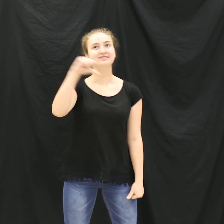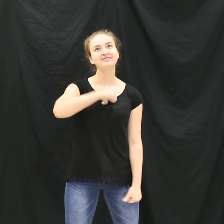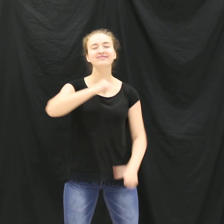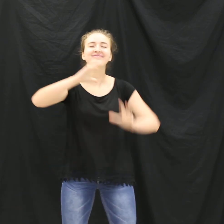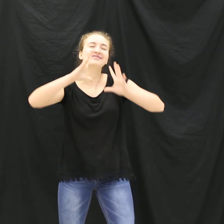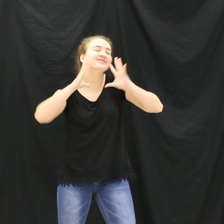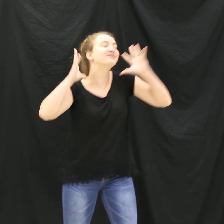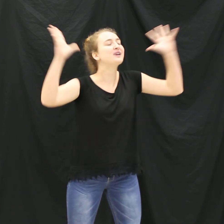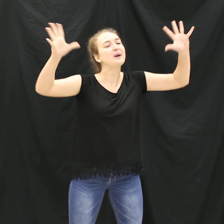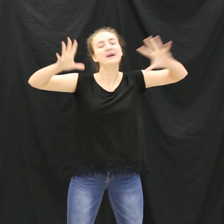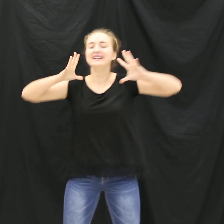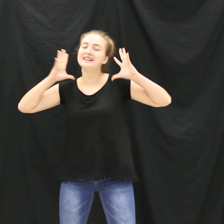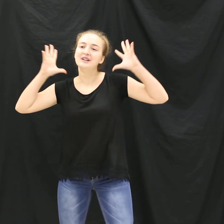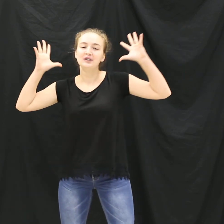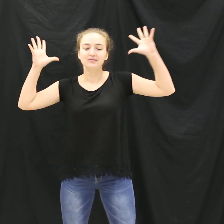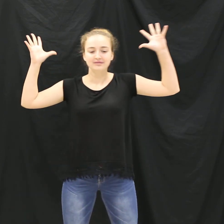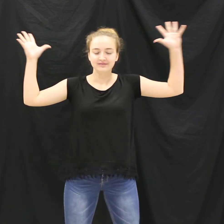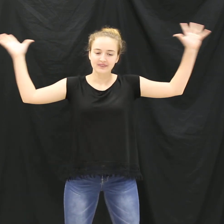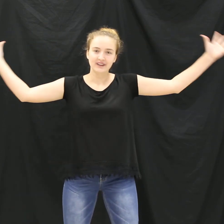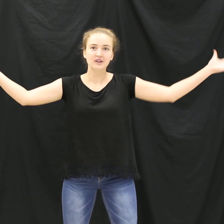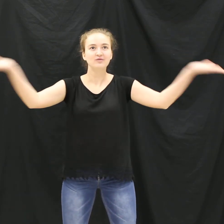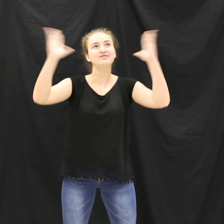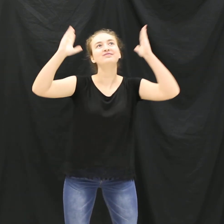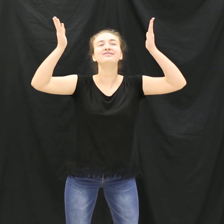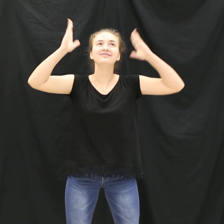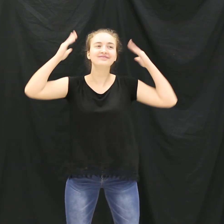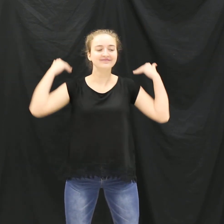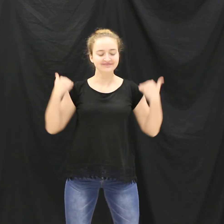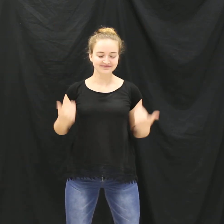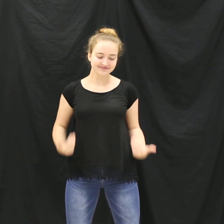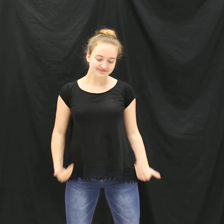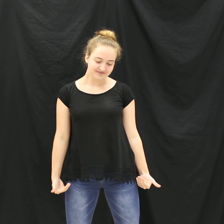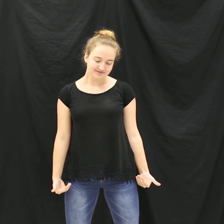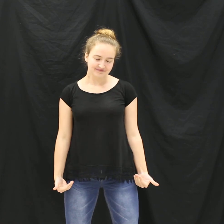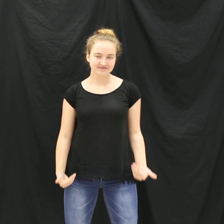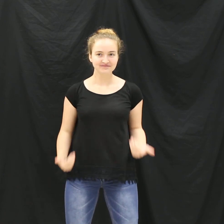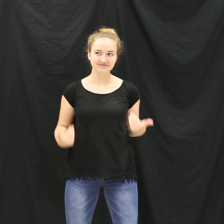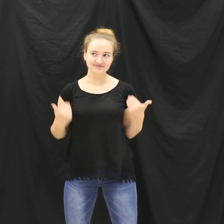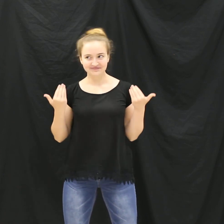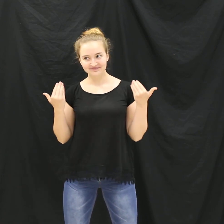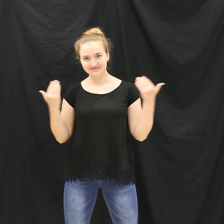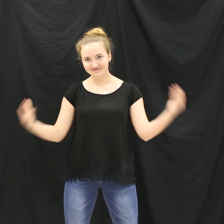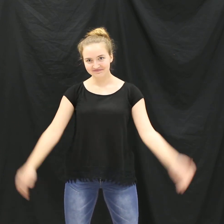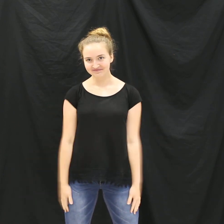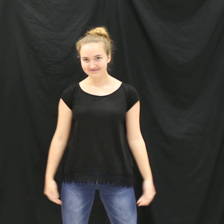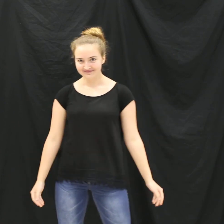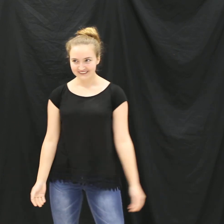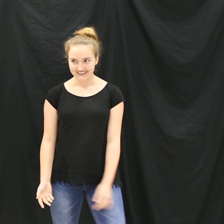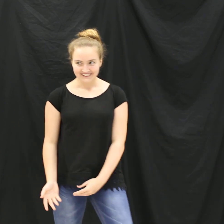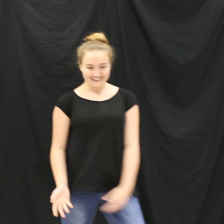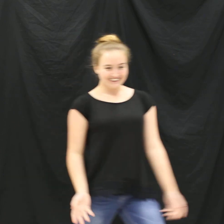home, I'm home For a child of others I'm comin' home forget it I'm Yeah! you.